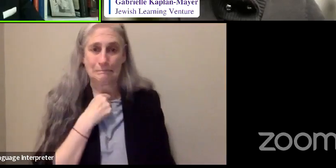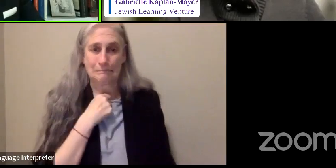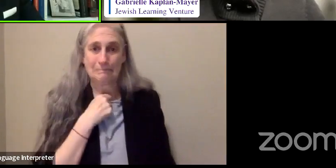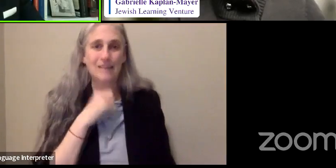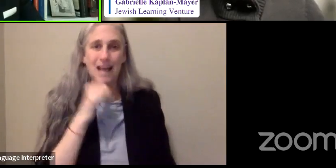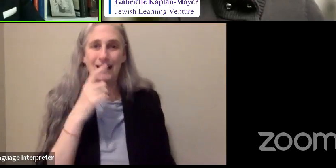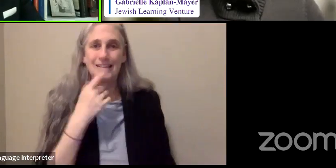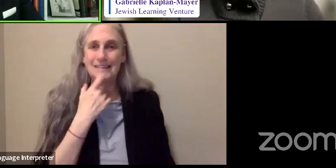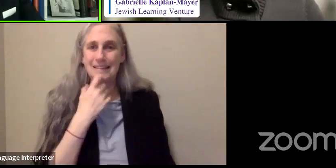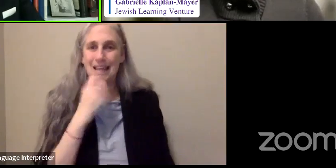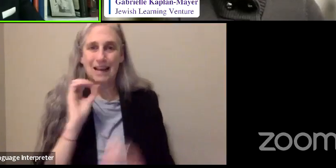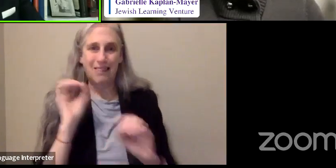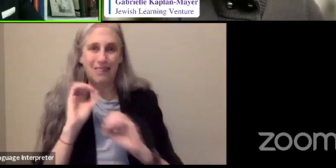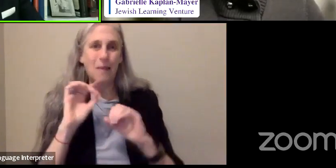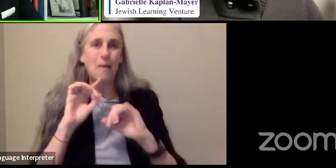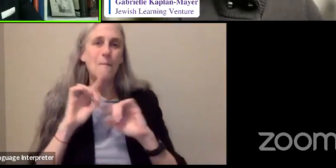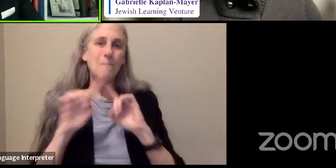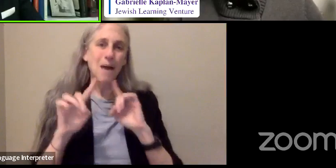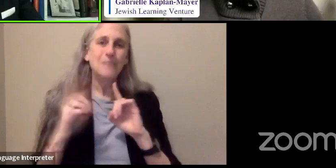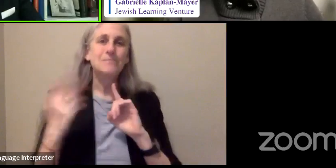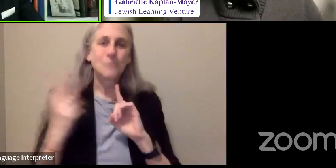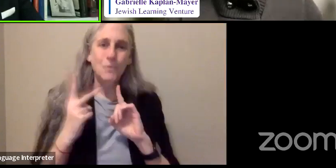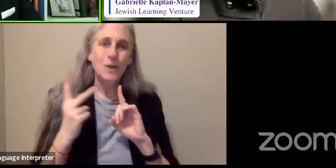But we've gotten over that.